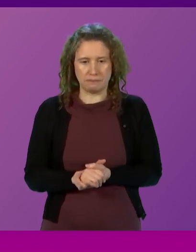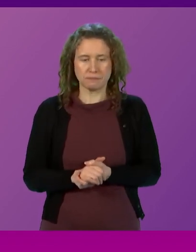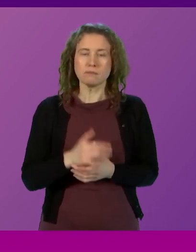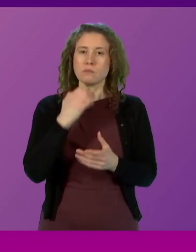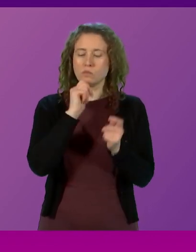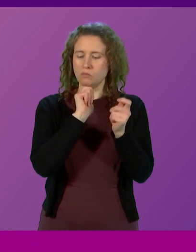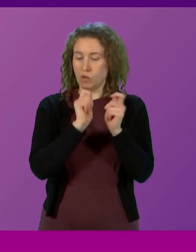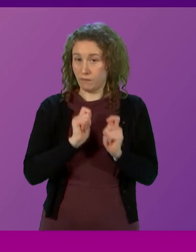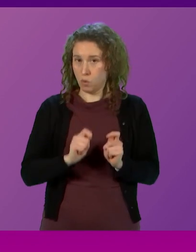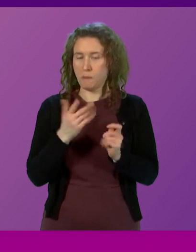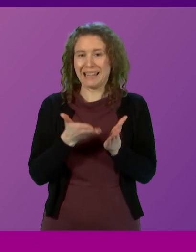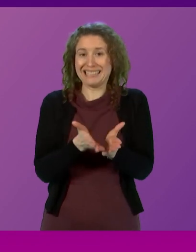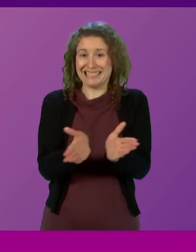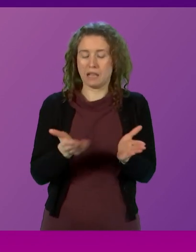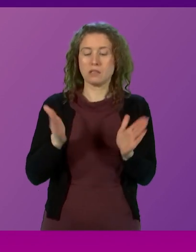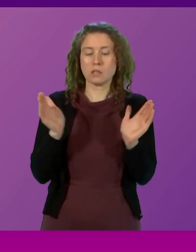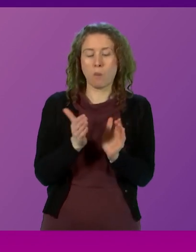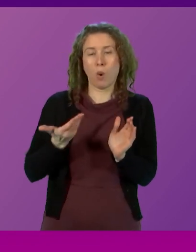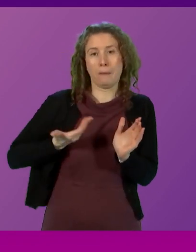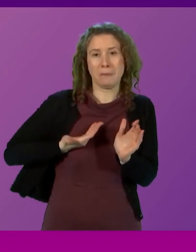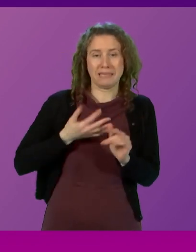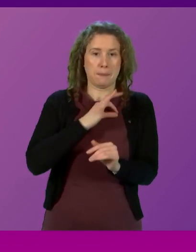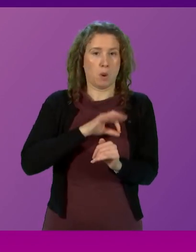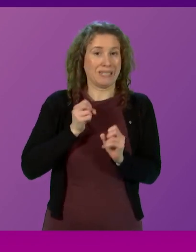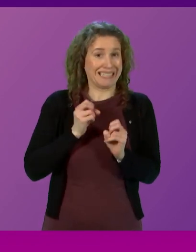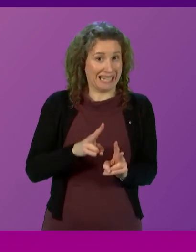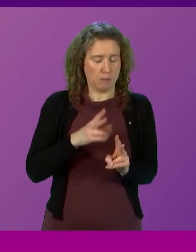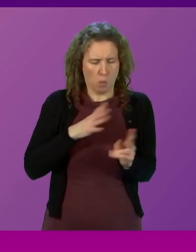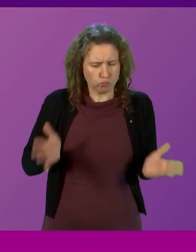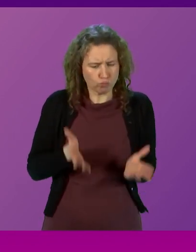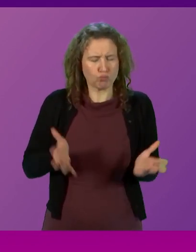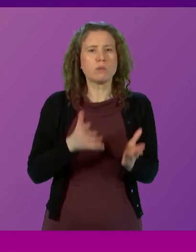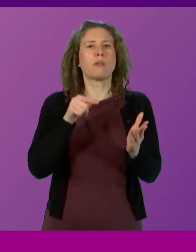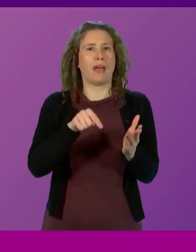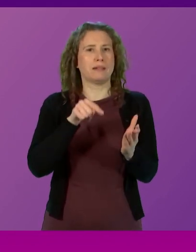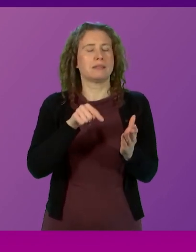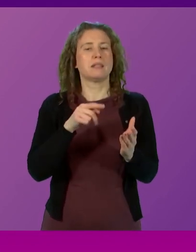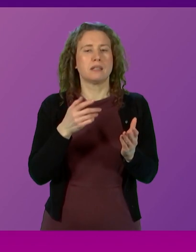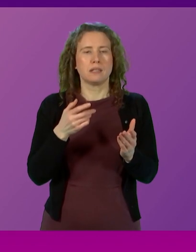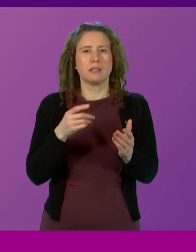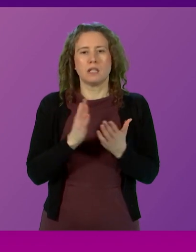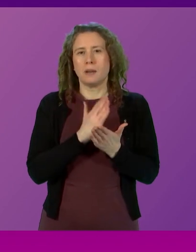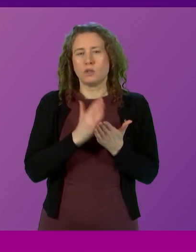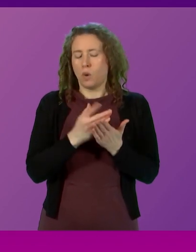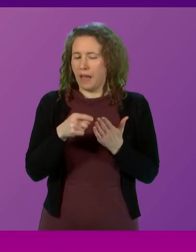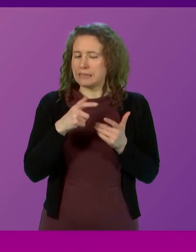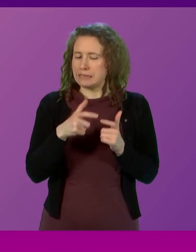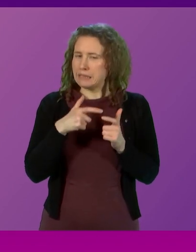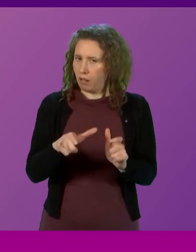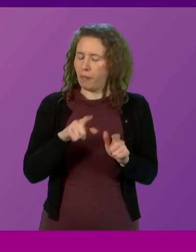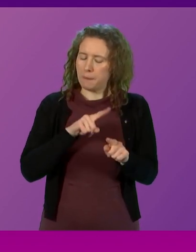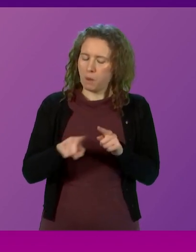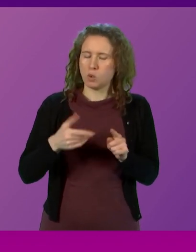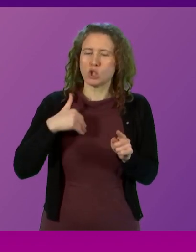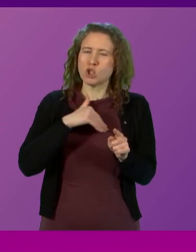reform and extend the Small Business Bonus Scheme to improve the progressivity of the relief whilst ensuring that it remains the most generous